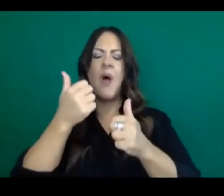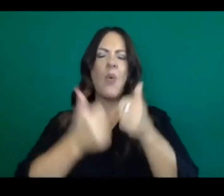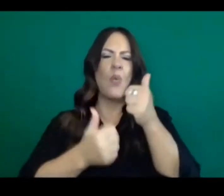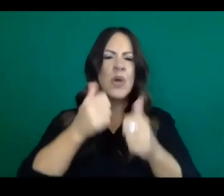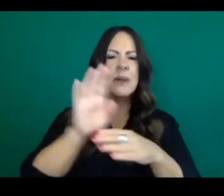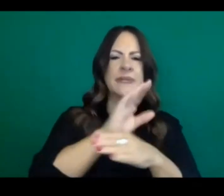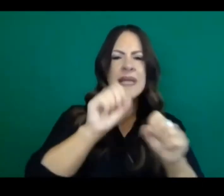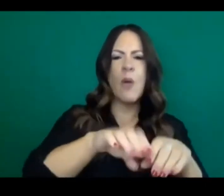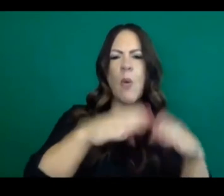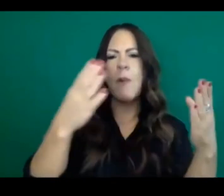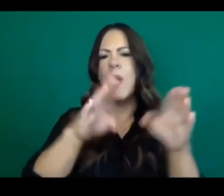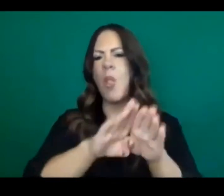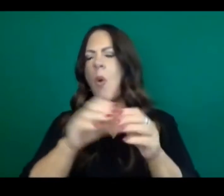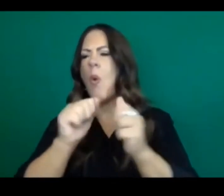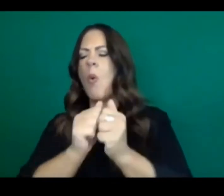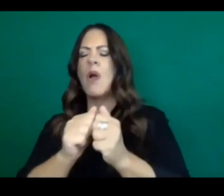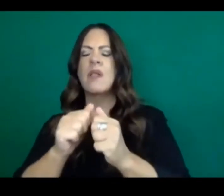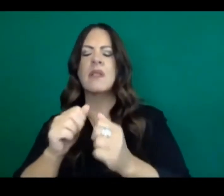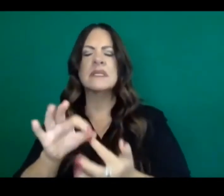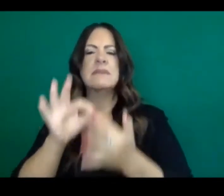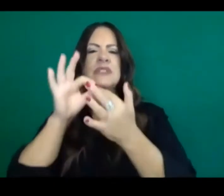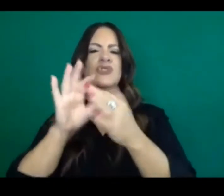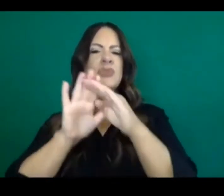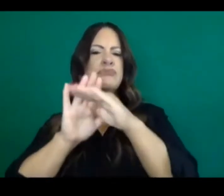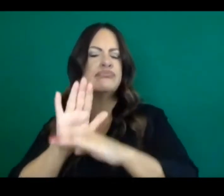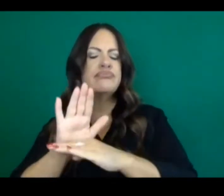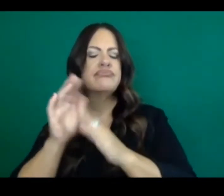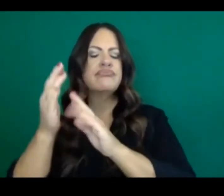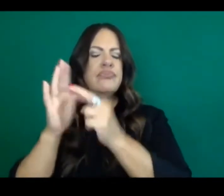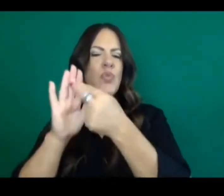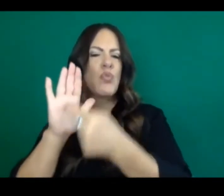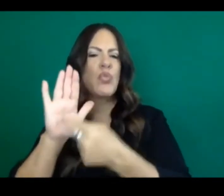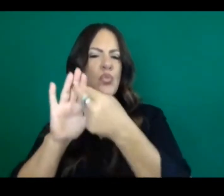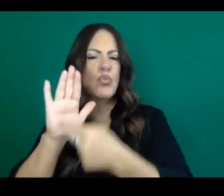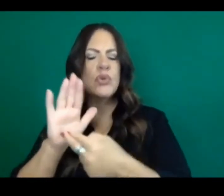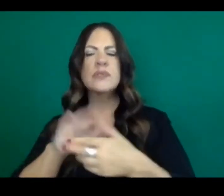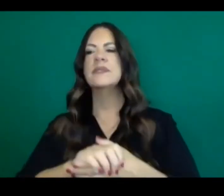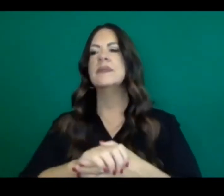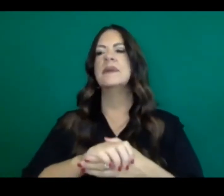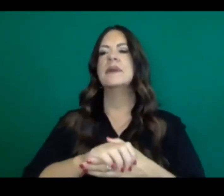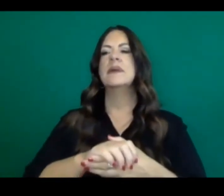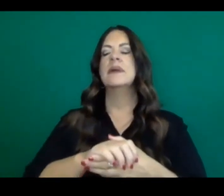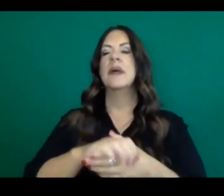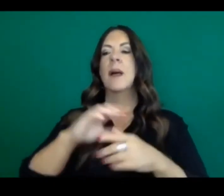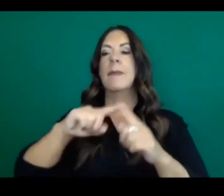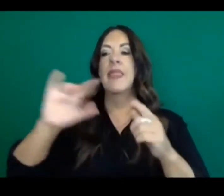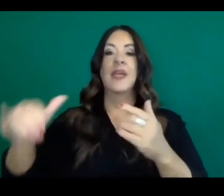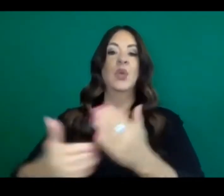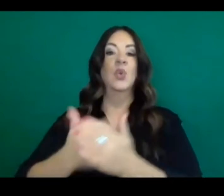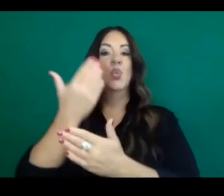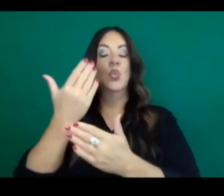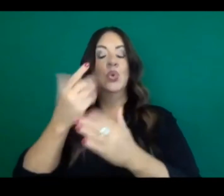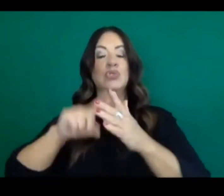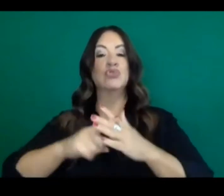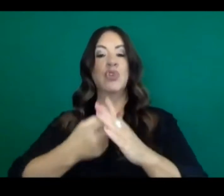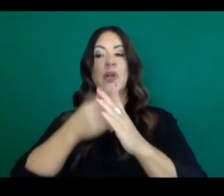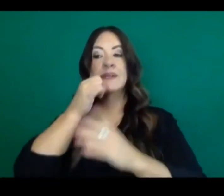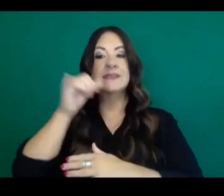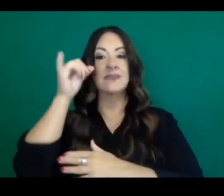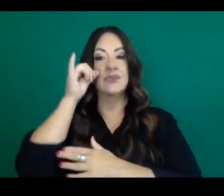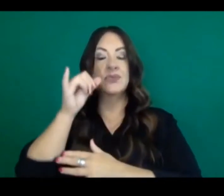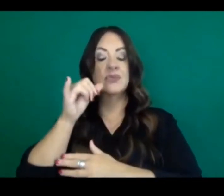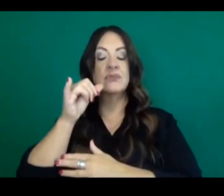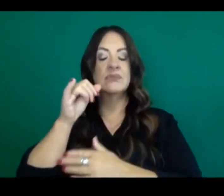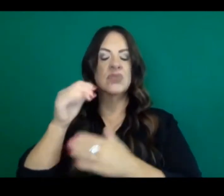moved to in the announcement Friday is a framework which went live on Monday, which created four different